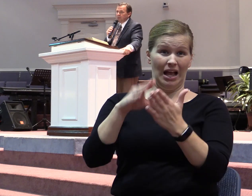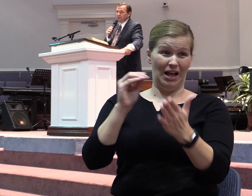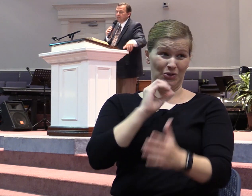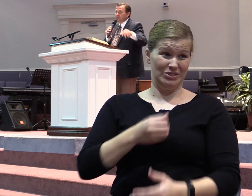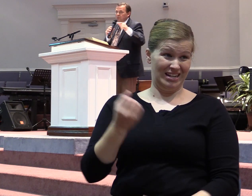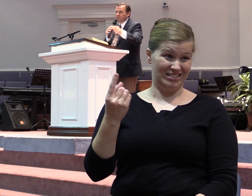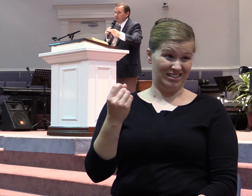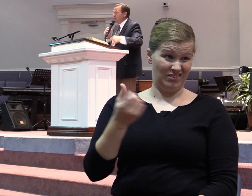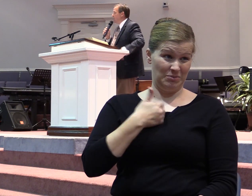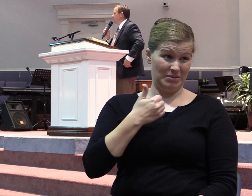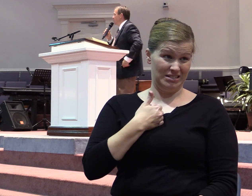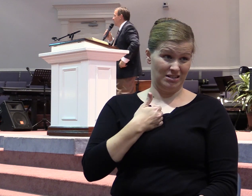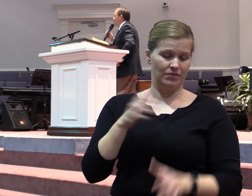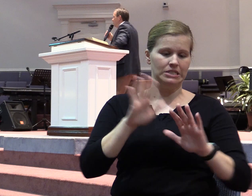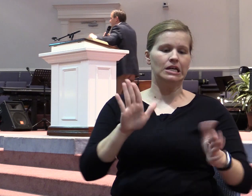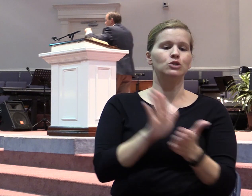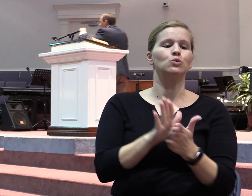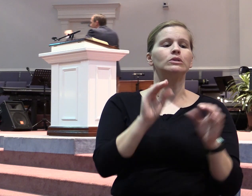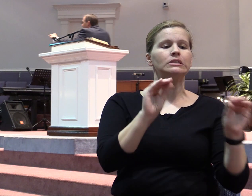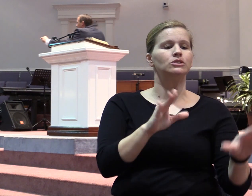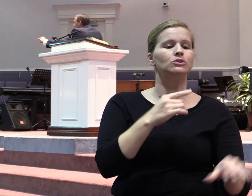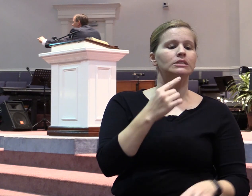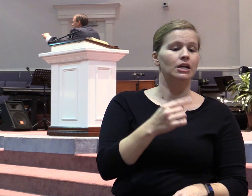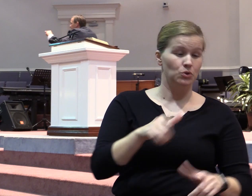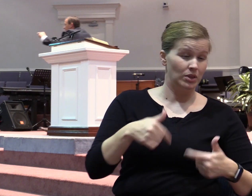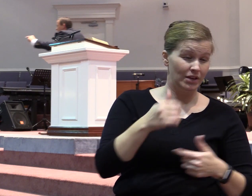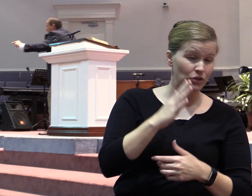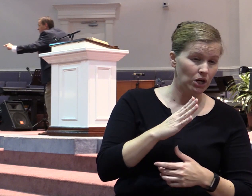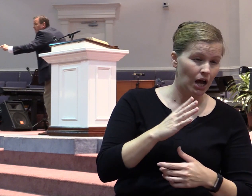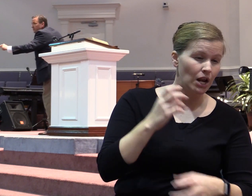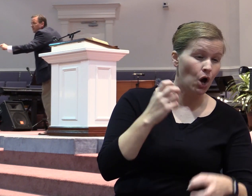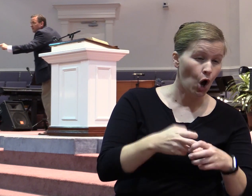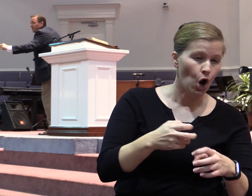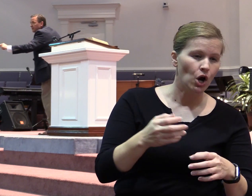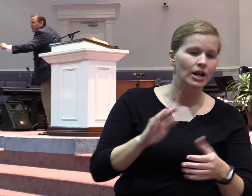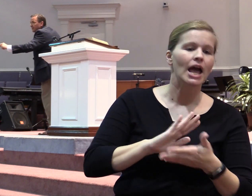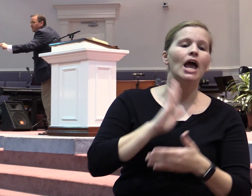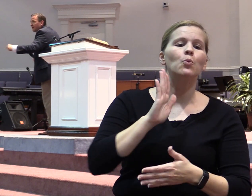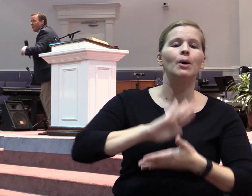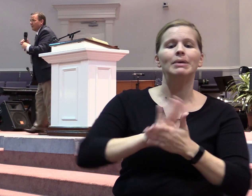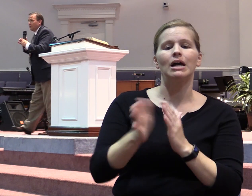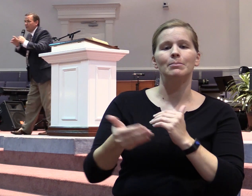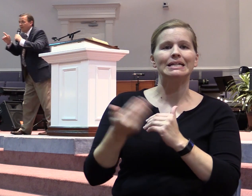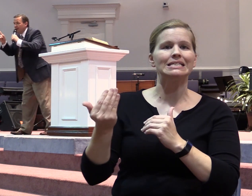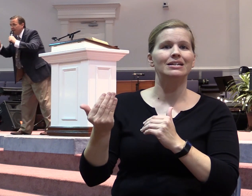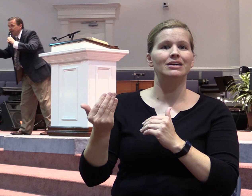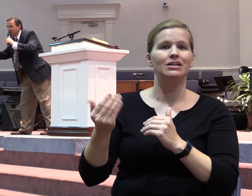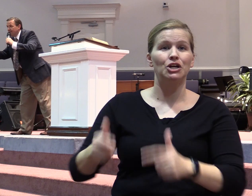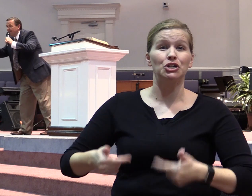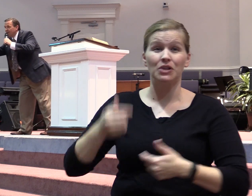this and it stuck with me all these years. You live for God hard and it's easy. Amen. You live for God easy and